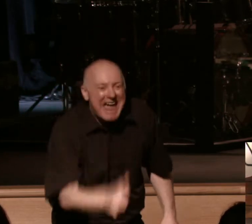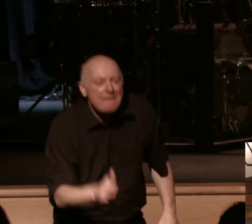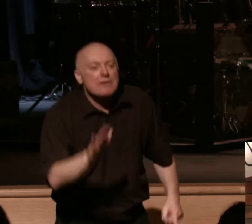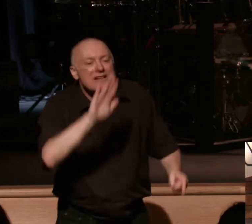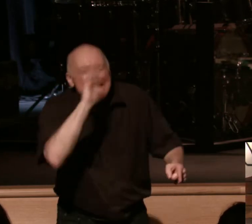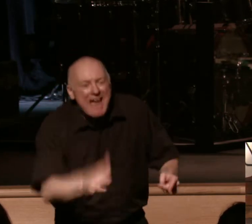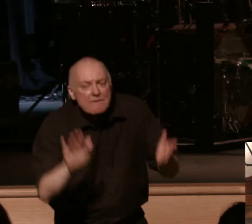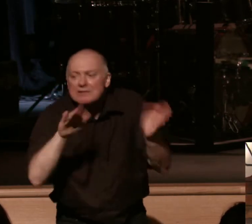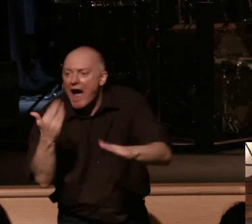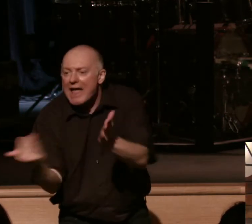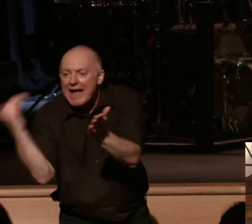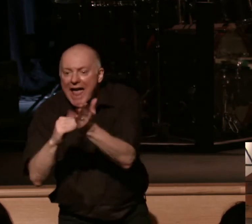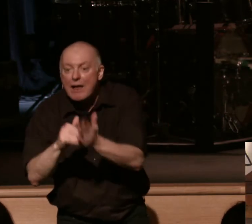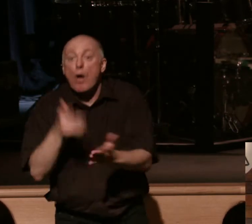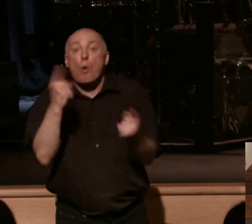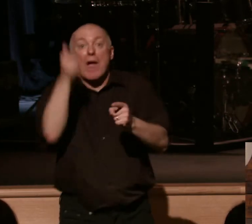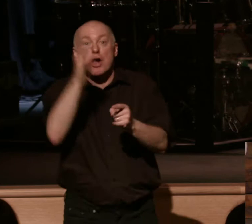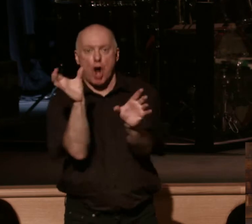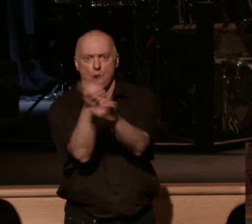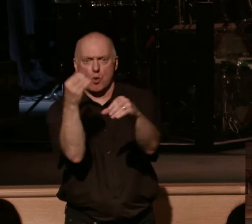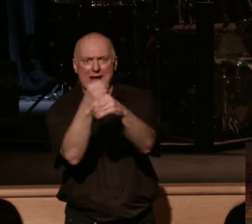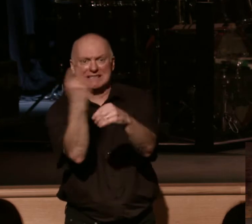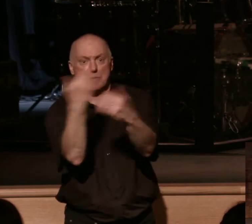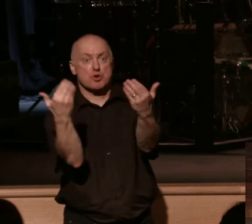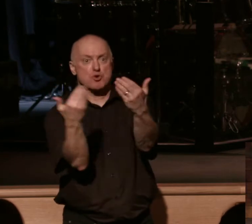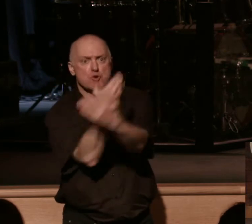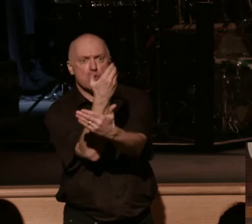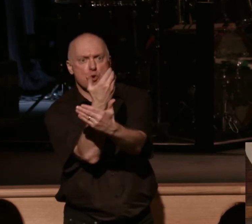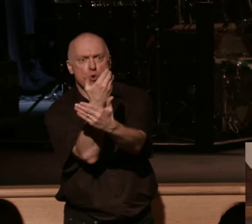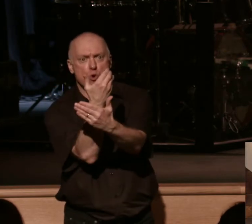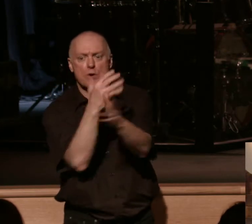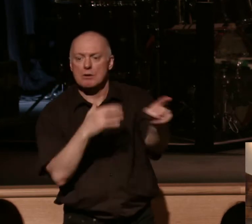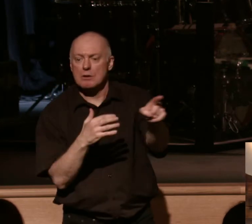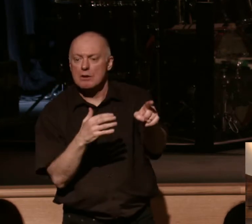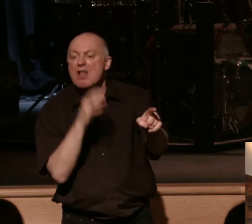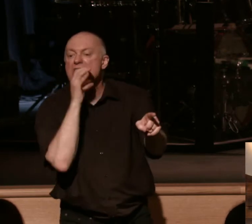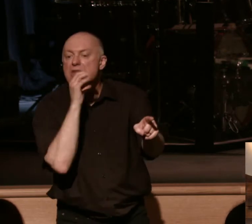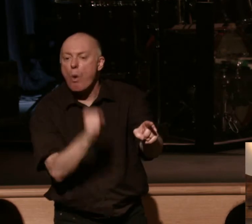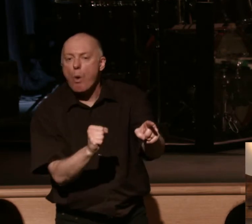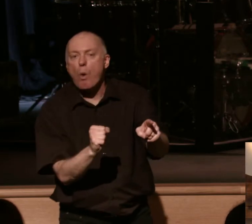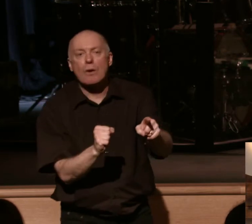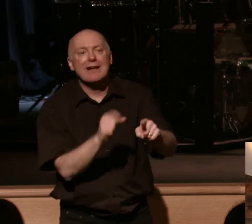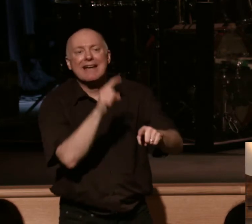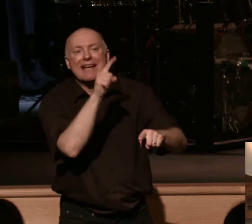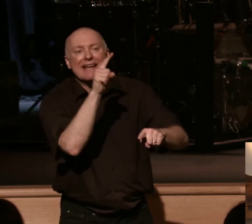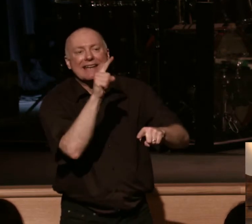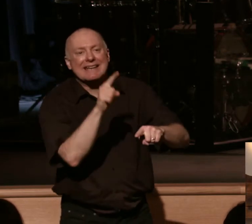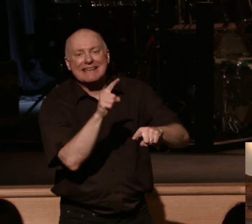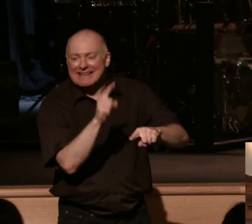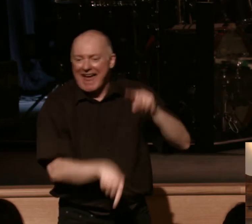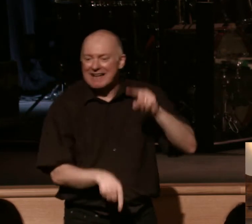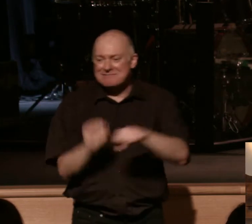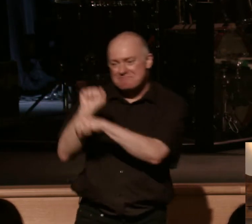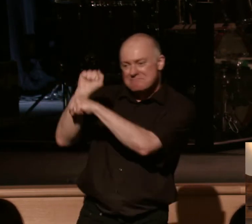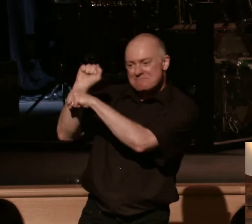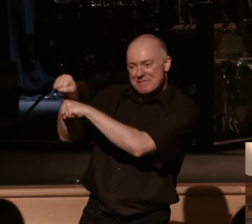When God creates something new spiritually, old can't even get a foot in the